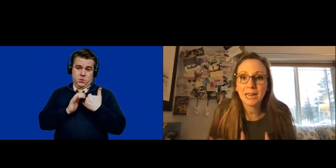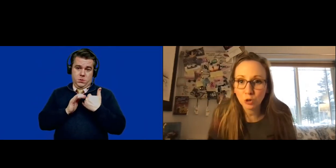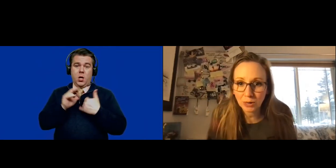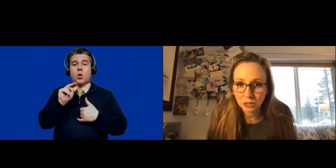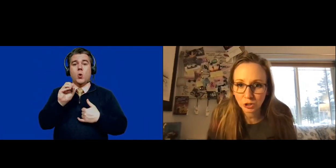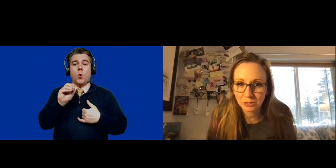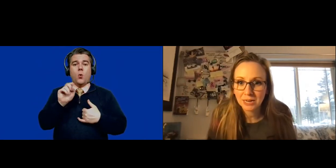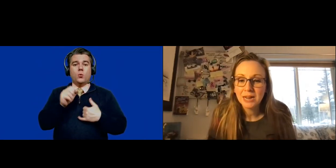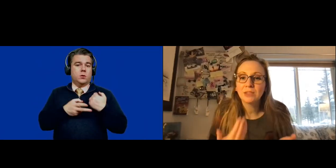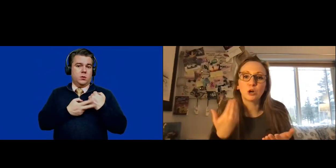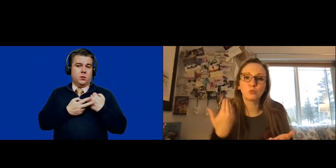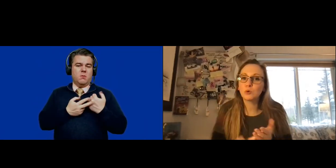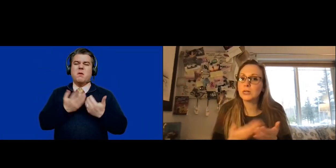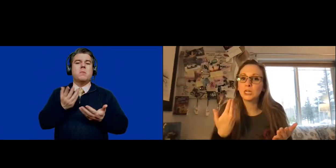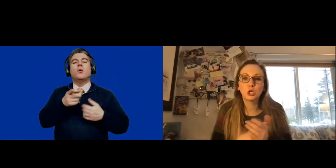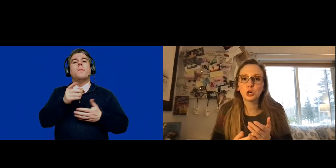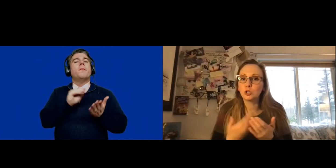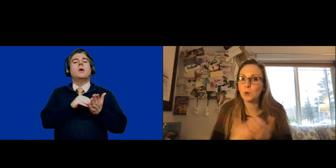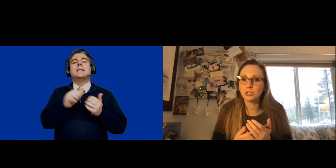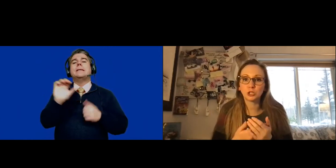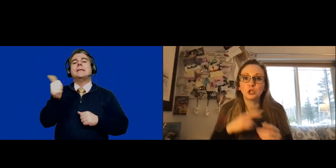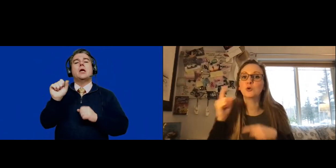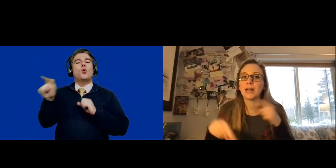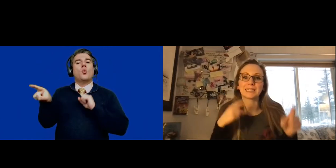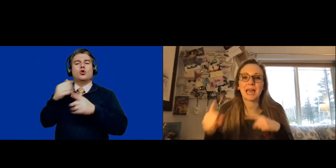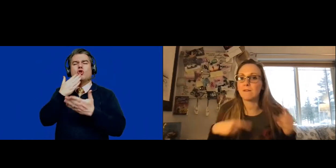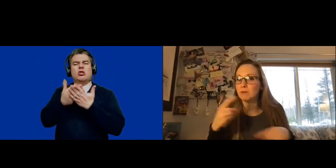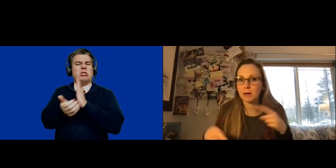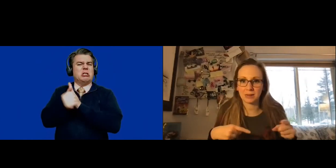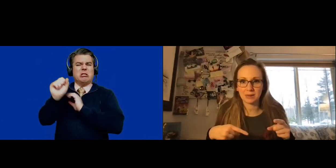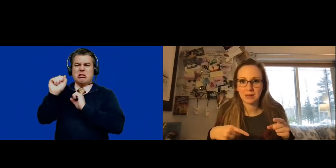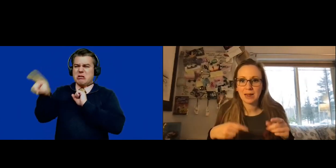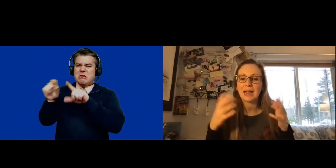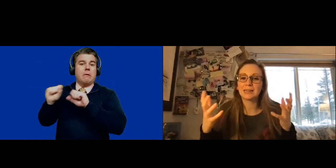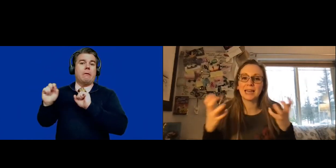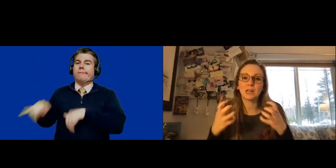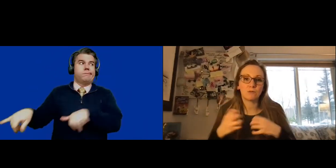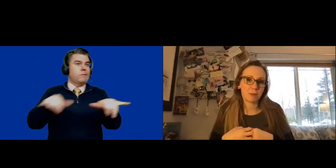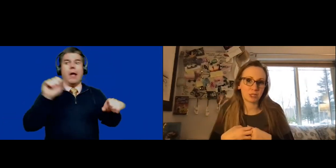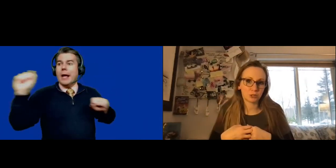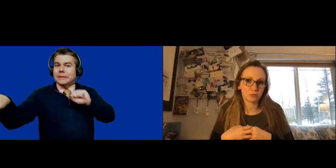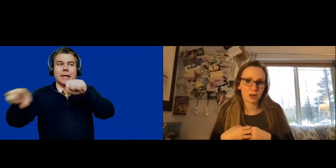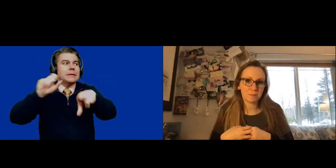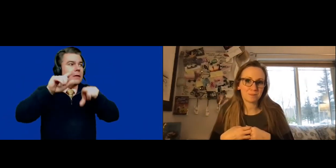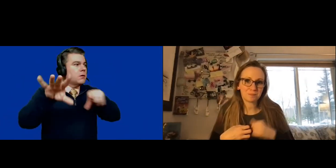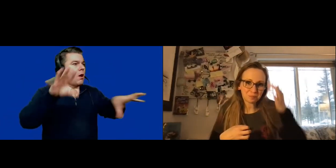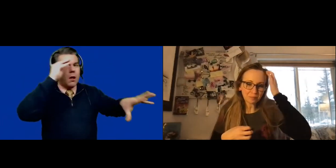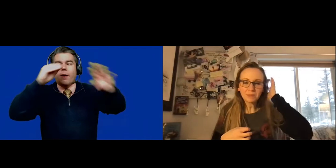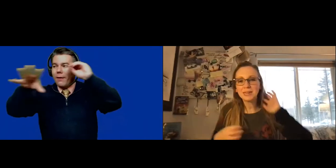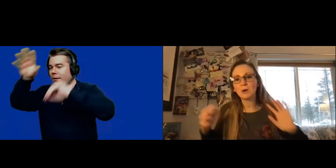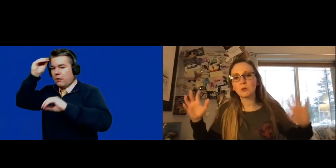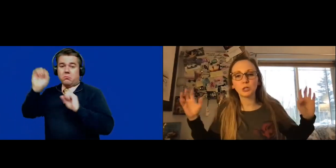like 10 questions that are really good questions. You could ask everybody and get information. Okay.